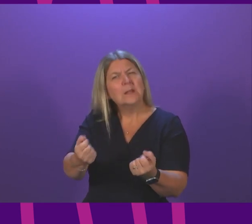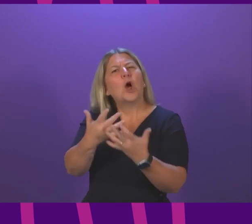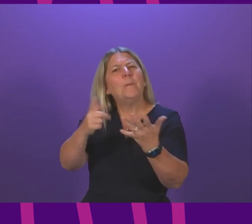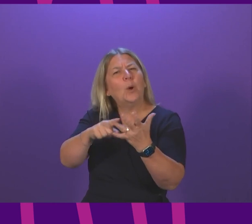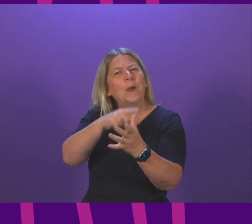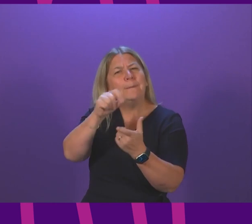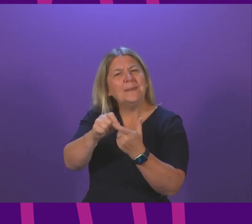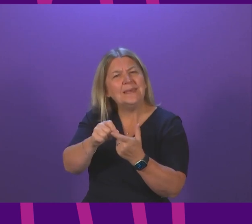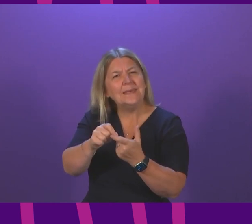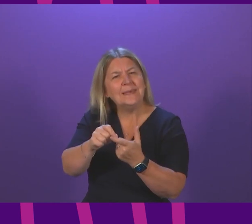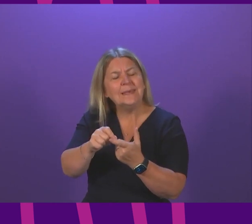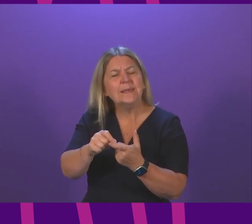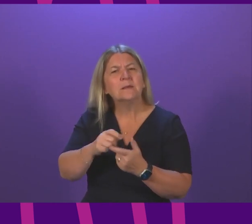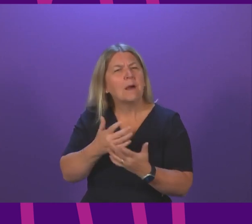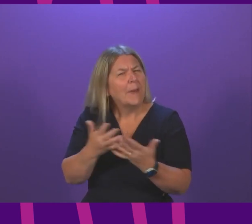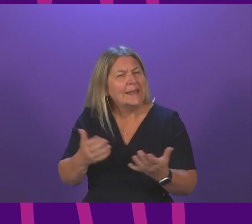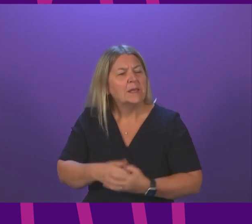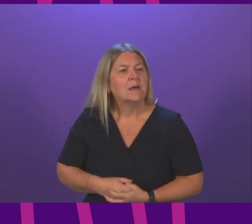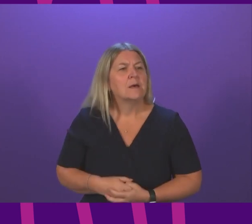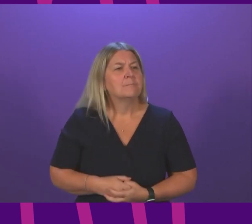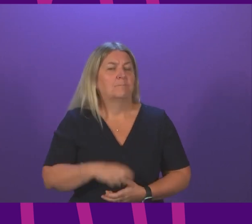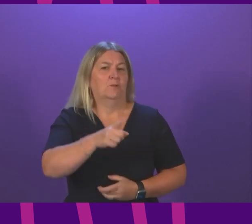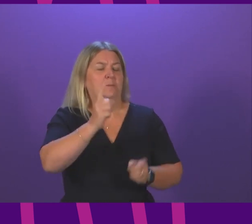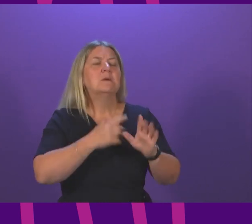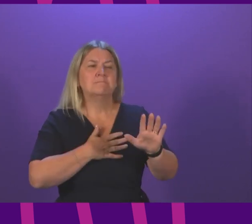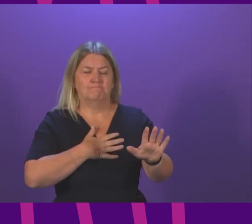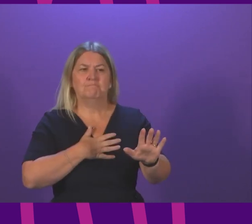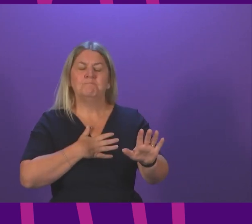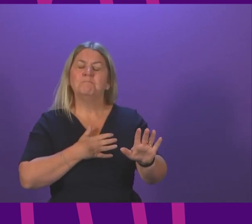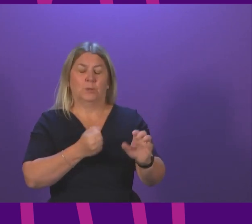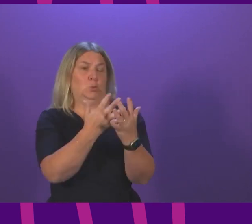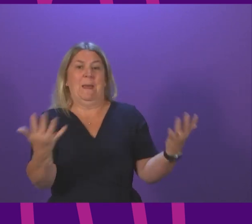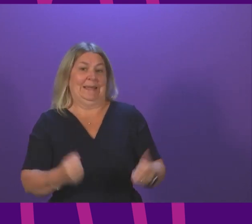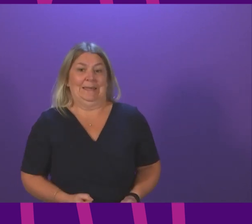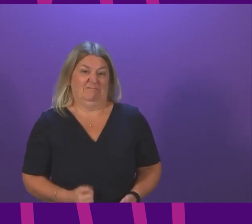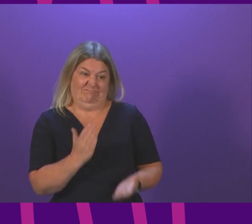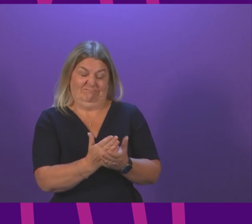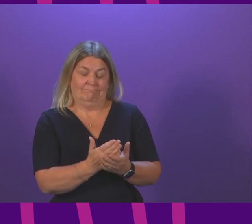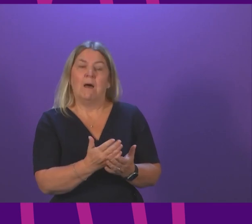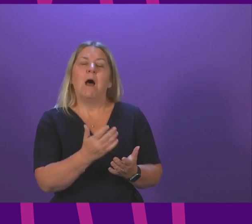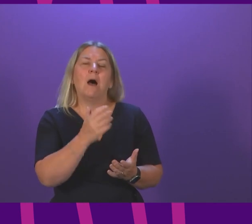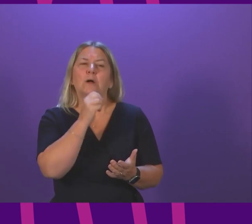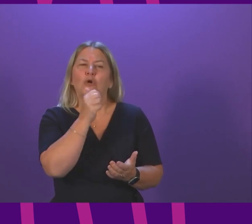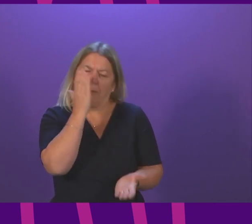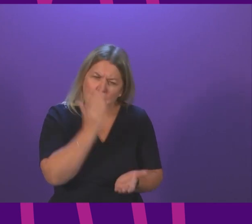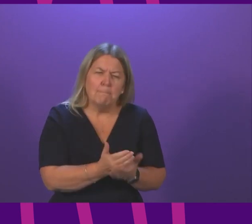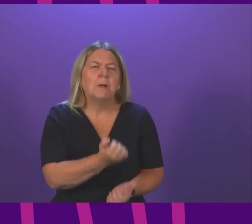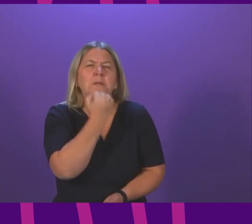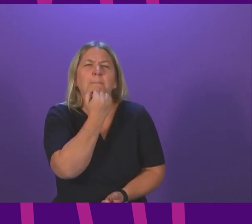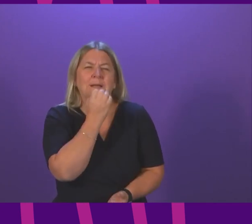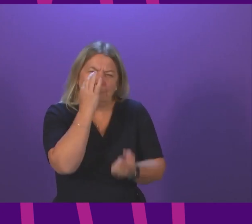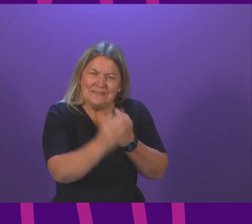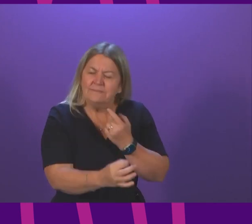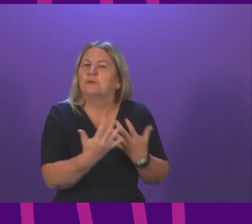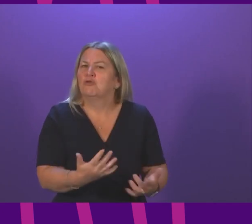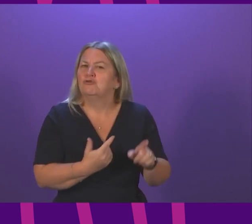apologies to Anna Asawa, I don't have the precise figures in front of me right now but I know that it is too many. Of course, this government is taking action to try to